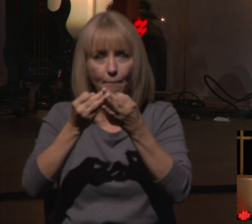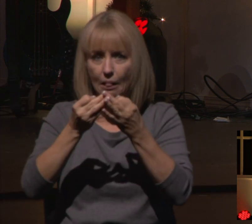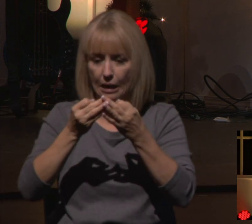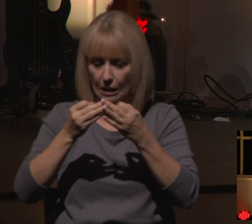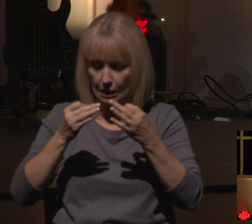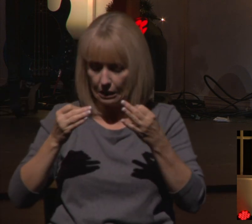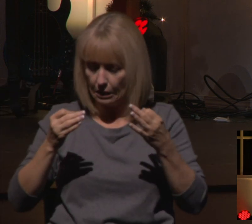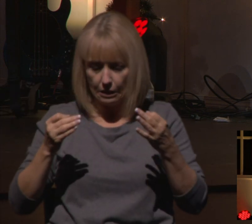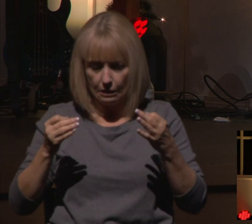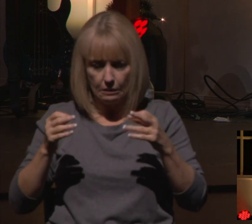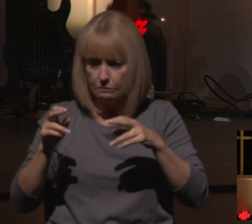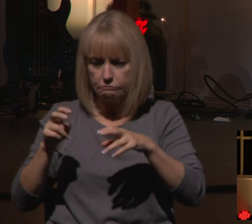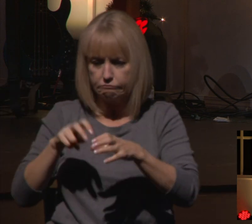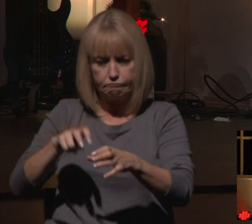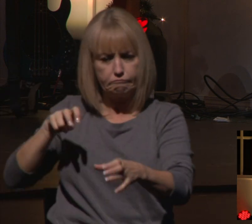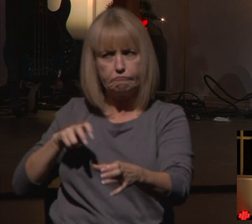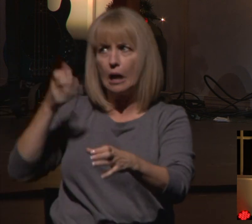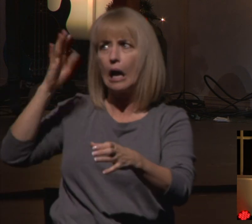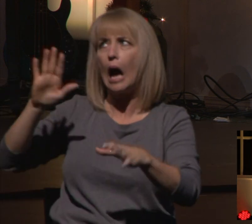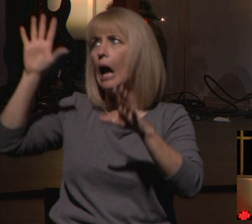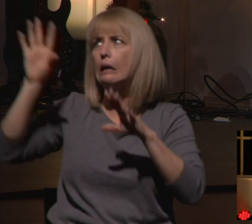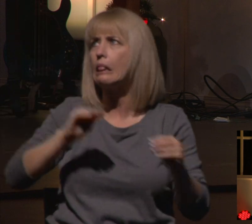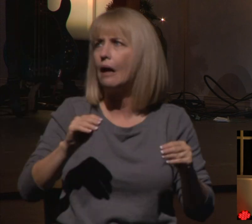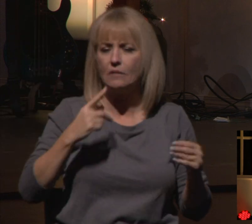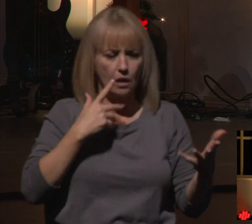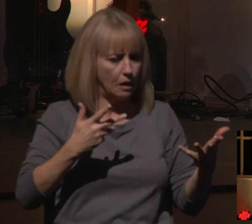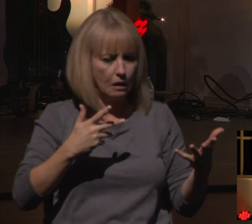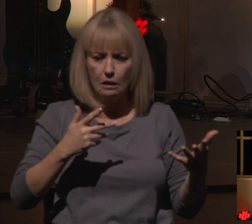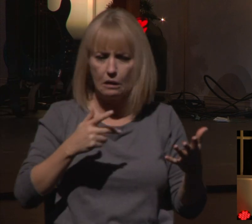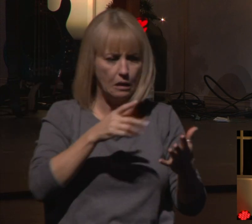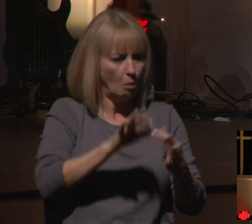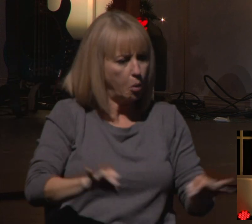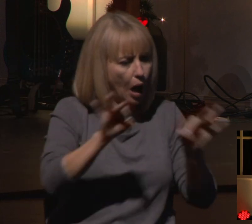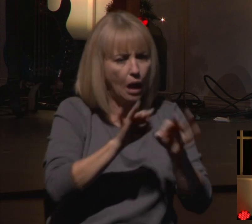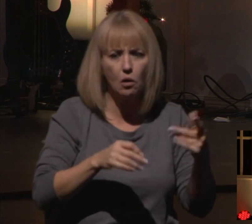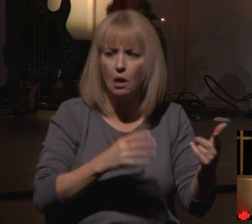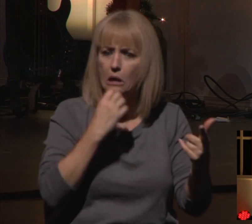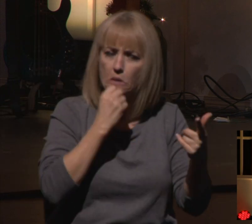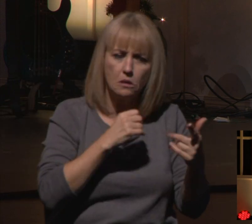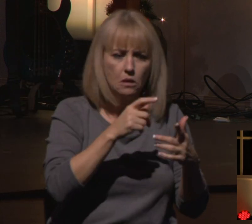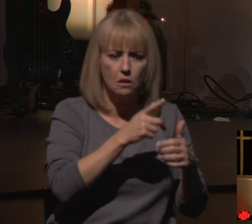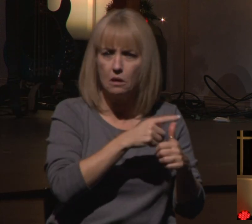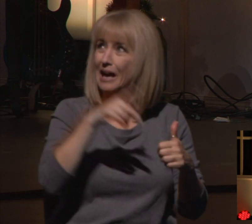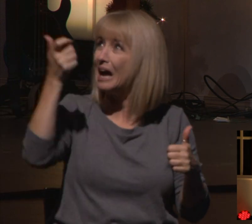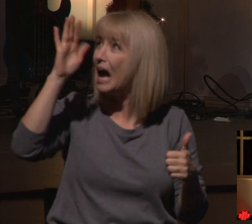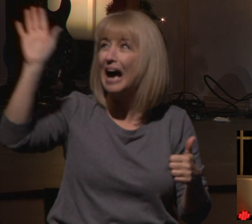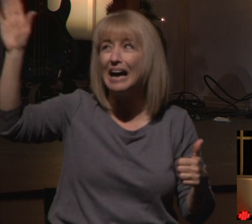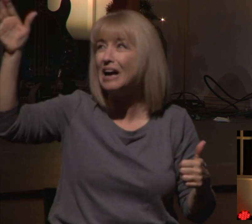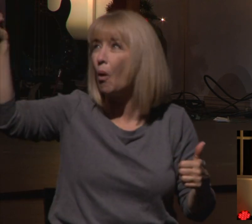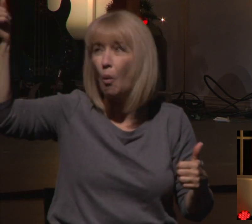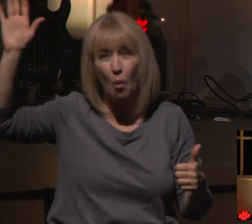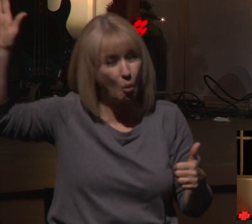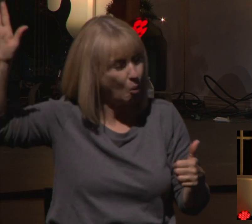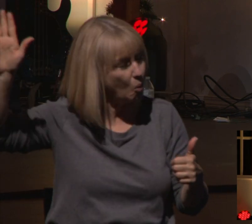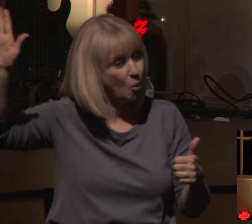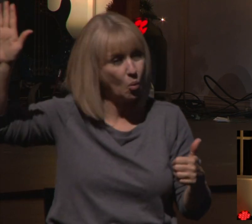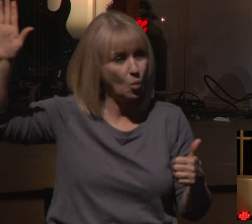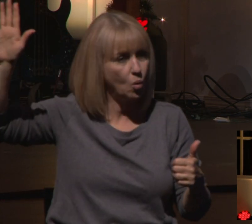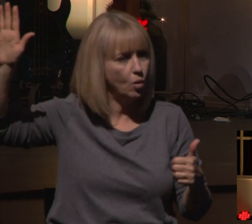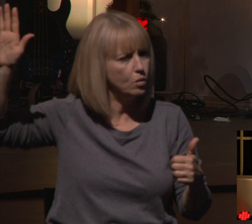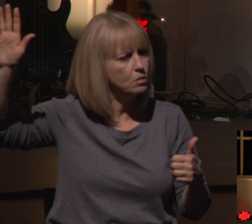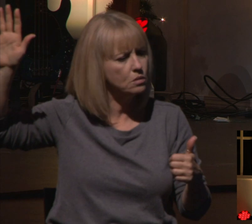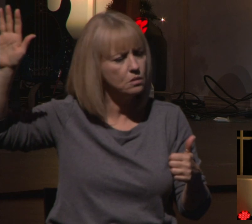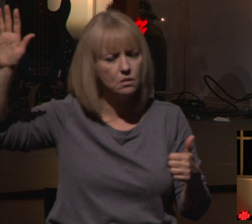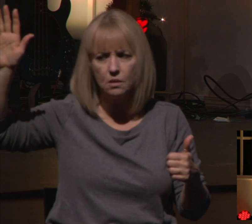the priorities of life have crept in, and thus God has been pushed out. But to see it on a mass